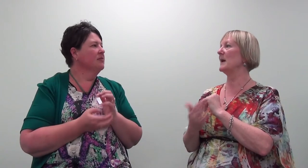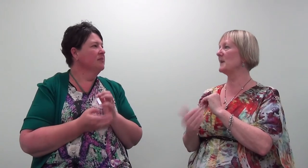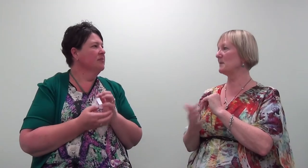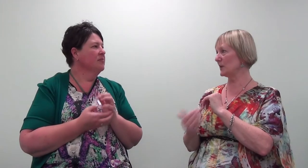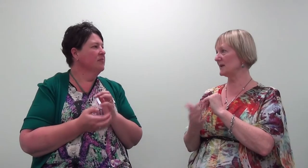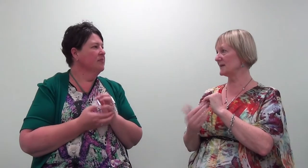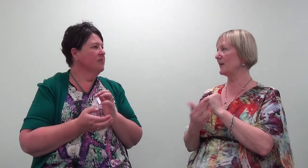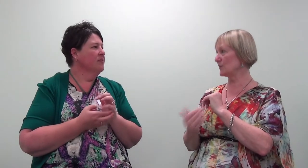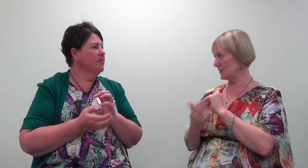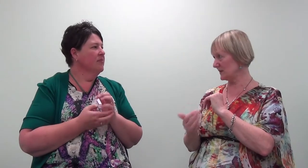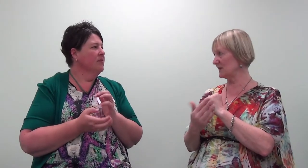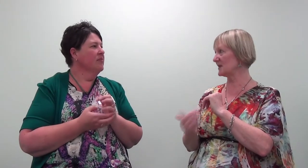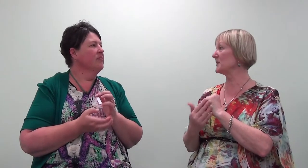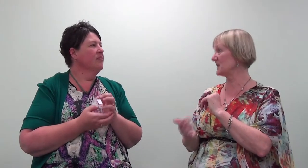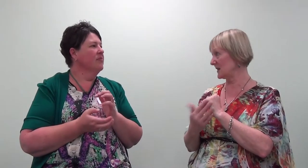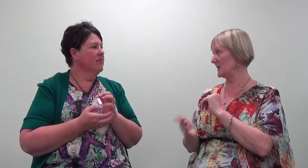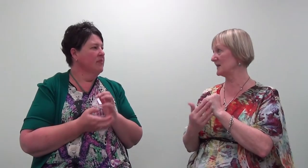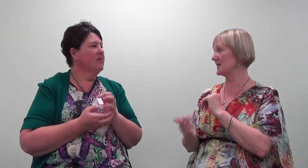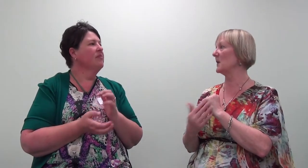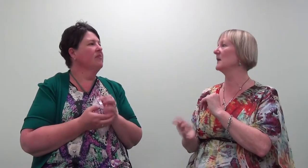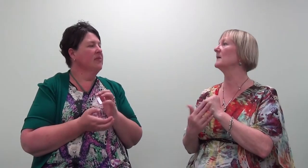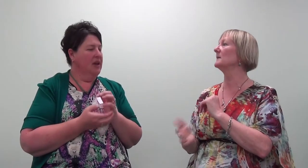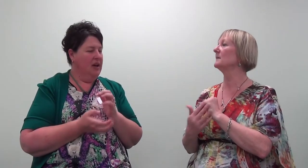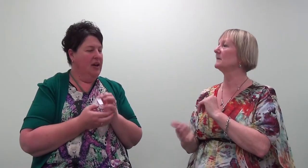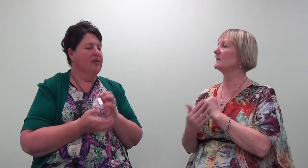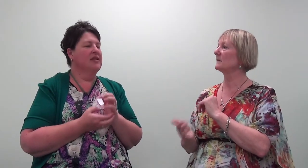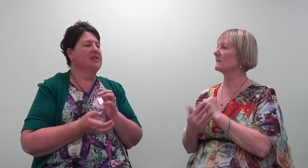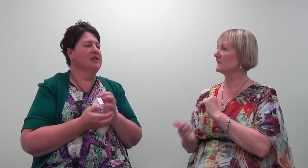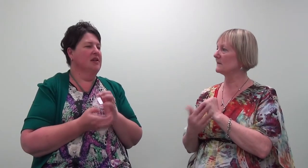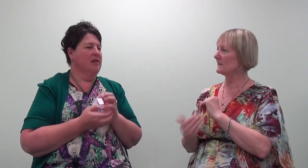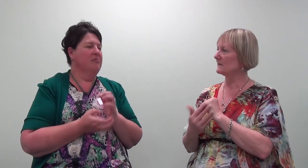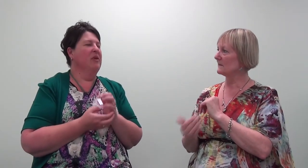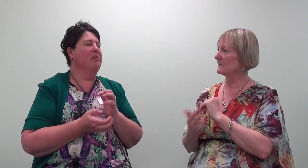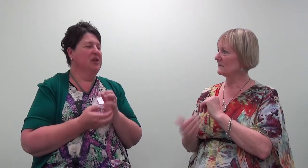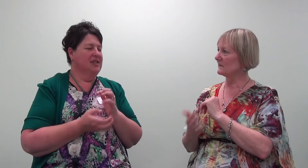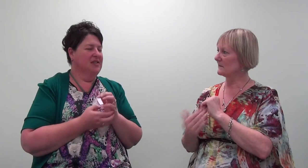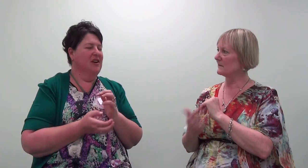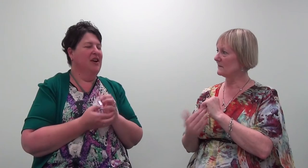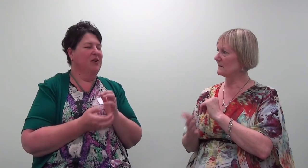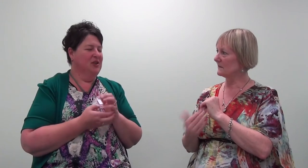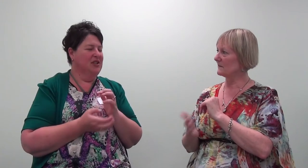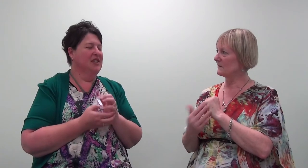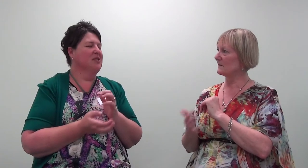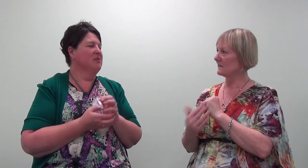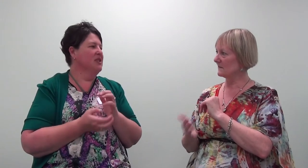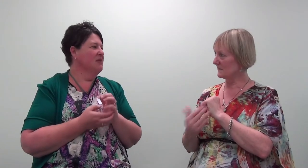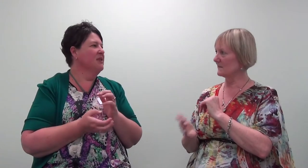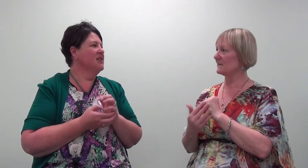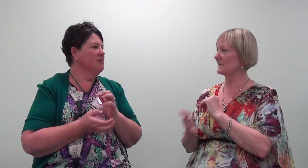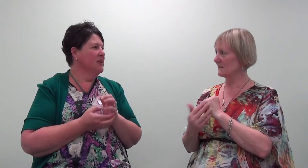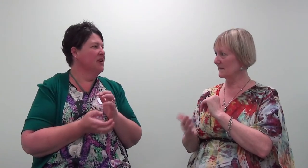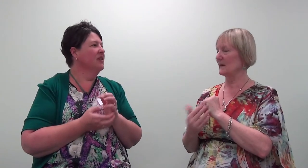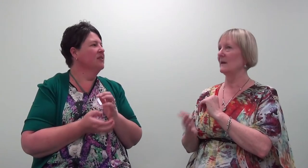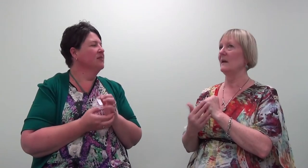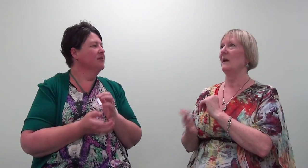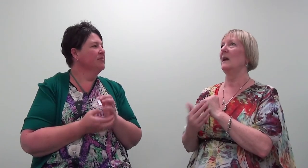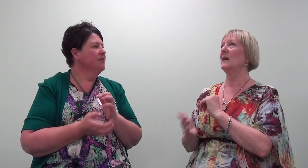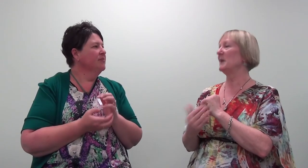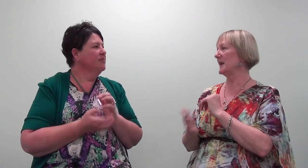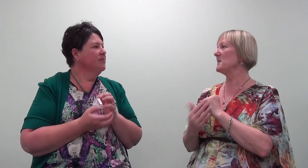the way my body's held on to this to protect me in some way. And how this is, my body's held on to this to protect me in some way. And I'm letting